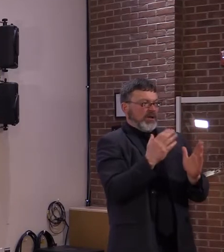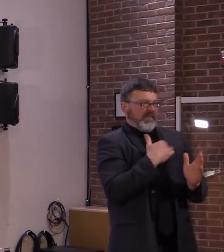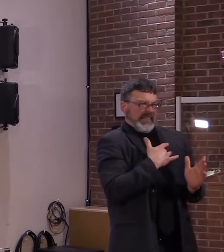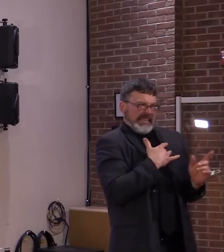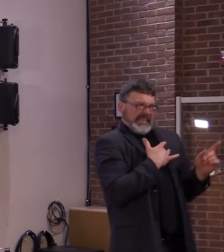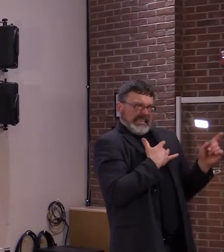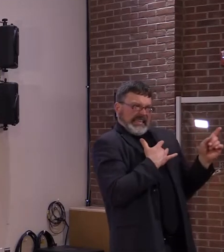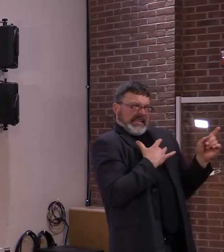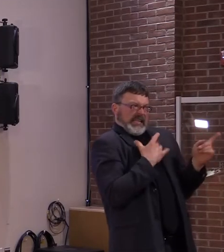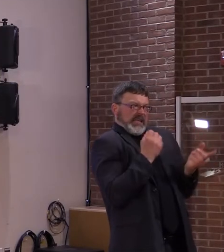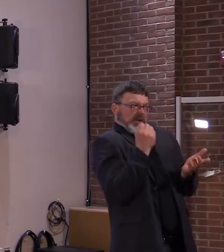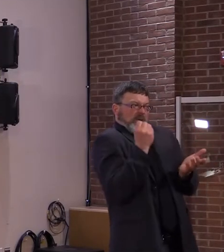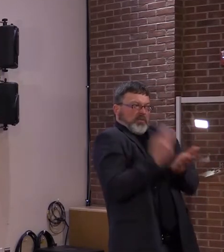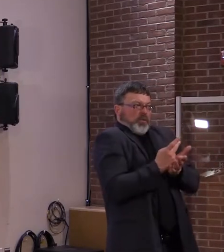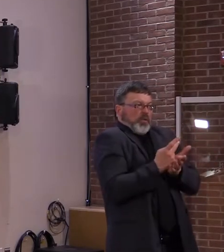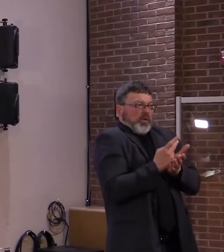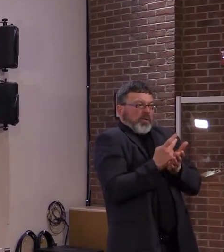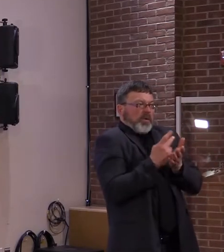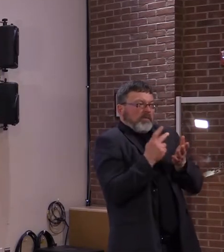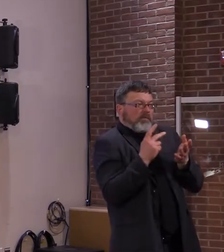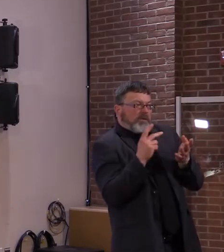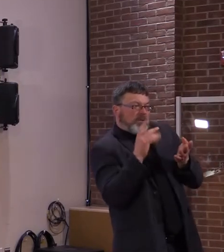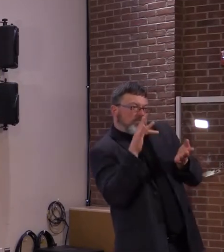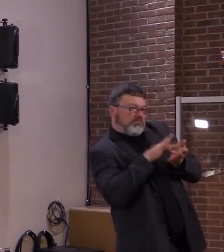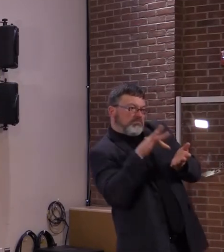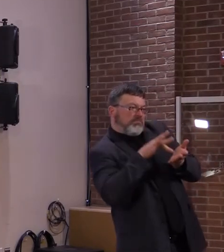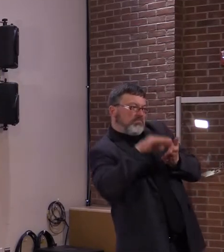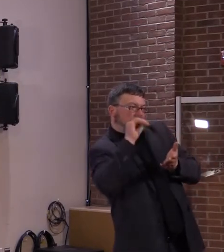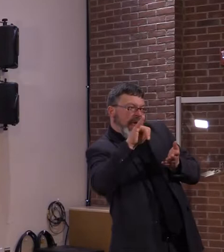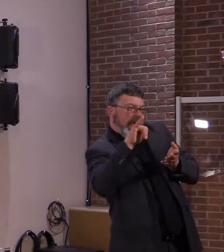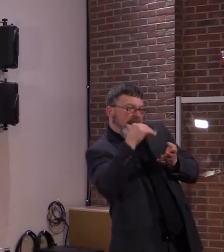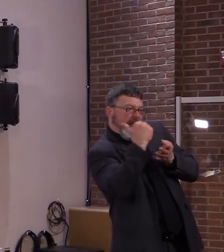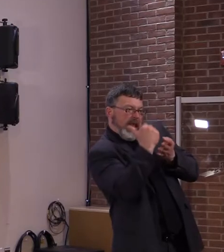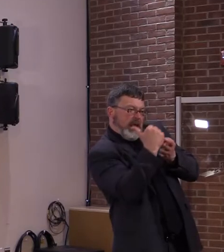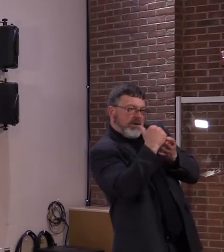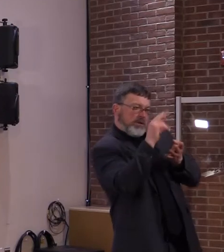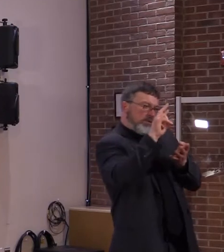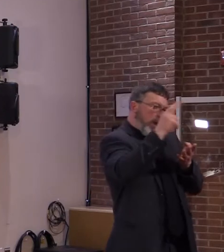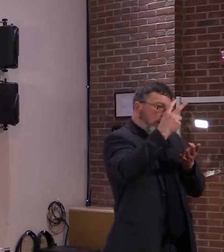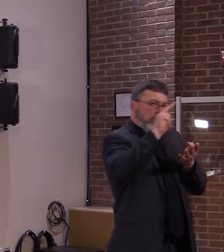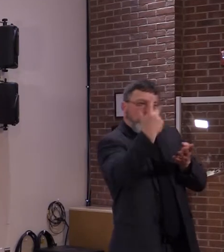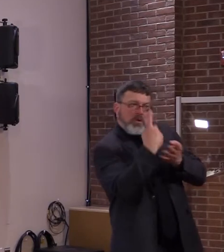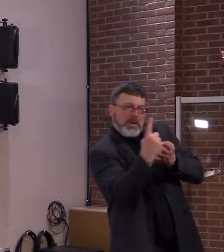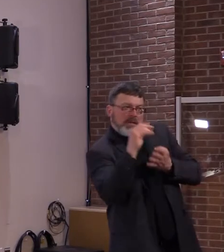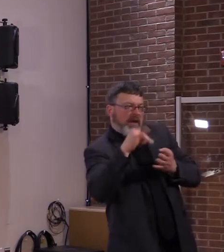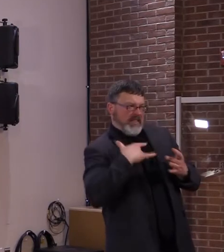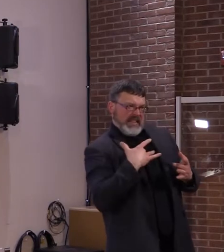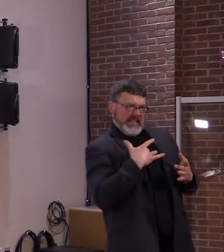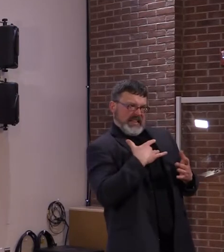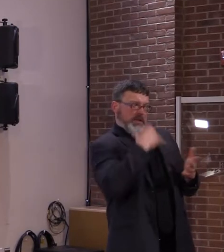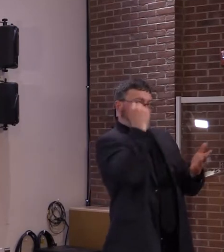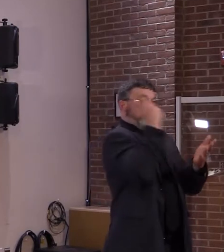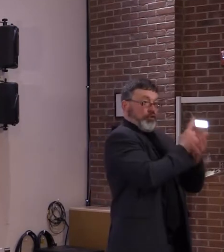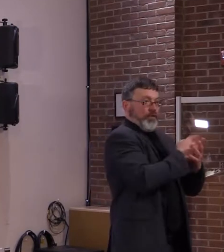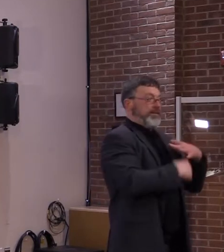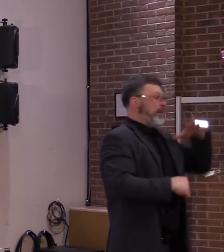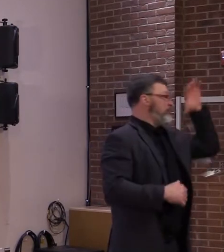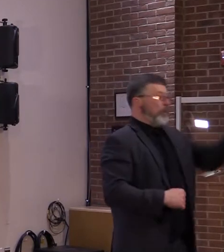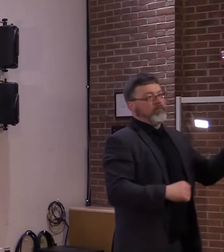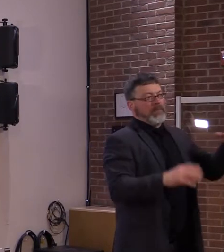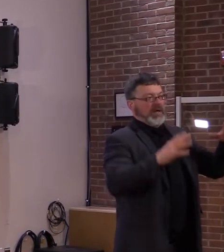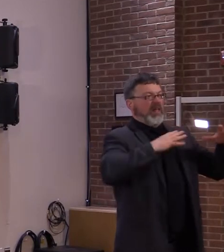mid-May or late May. And so, we're starting to already do some of the planning for gearing up for that.